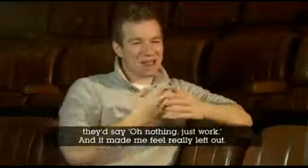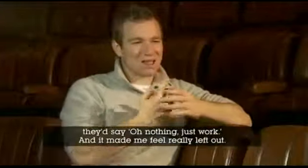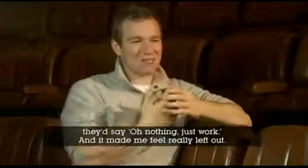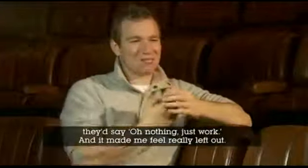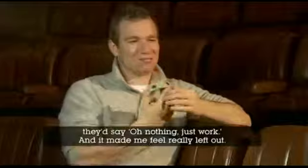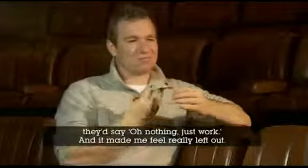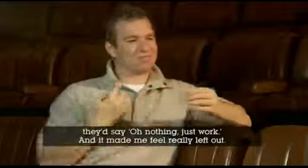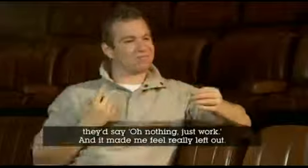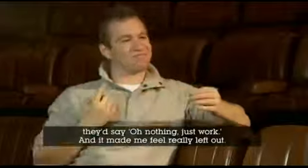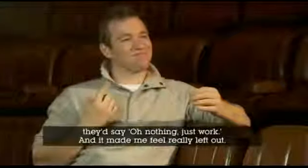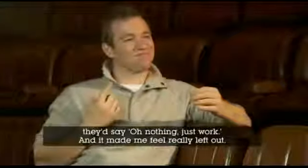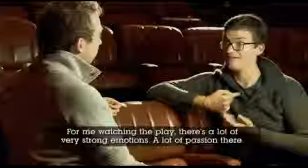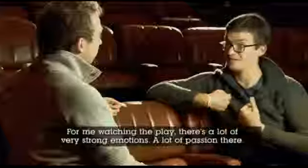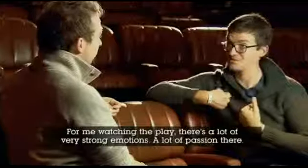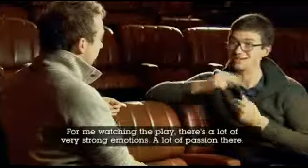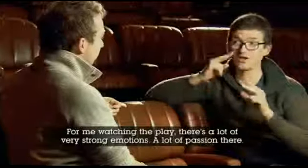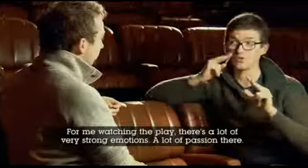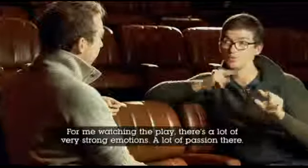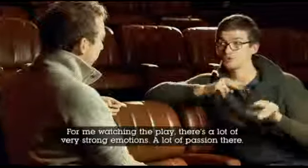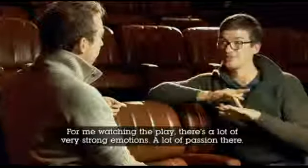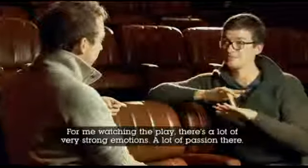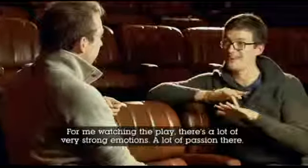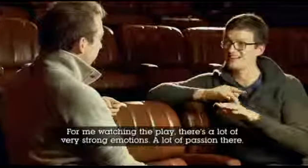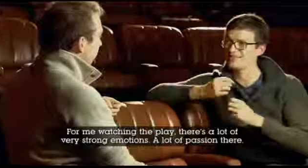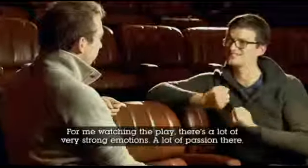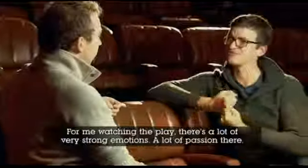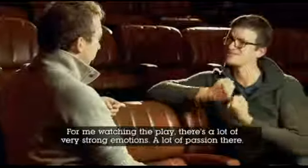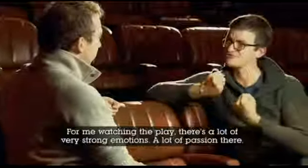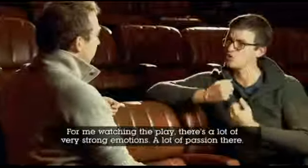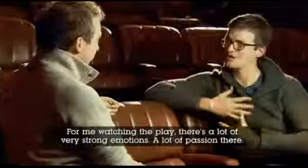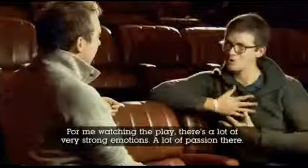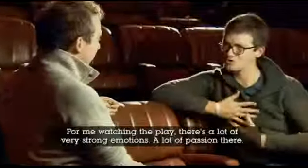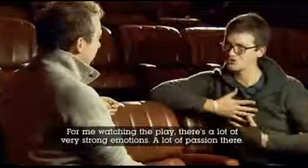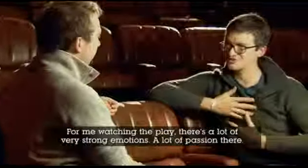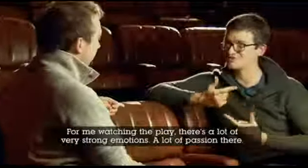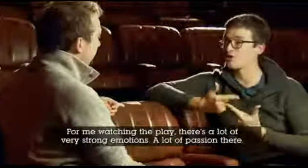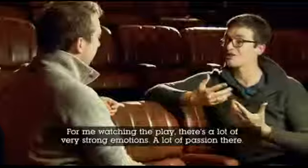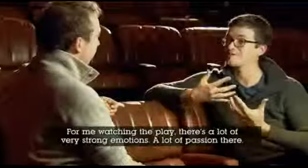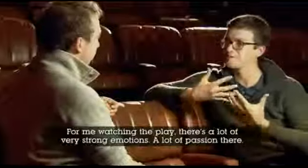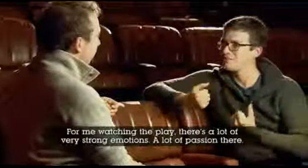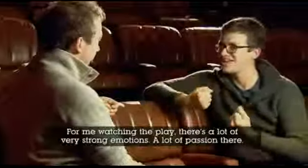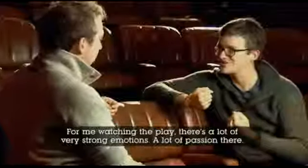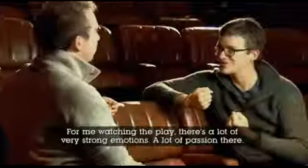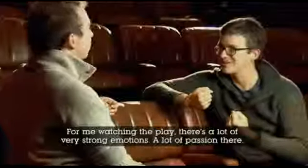I'm going to go. playing with people with healing, with healing, with passion.